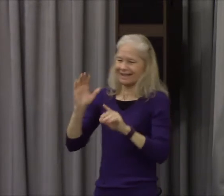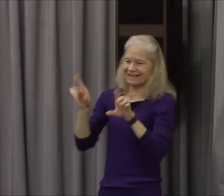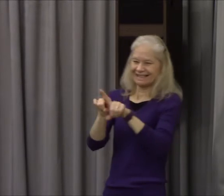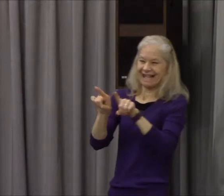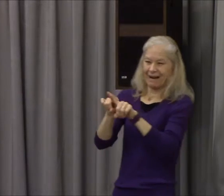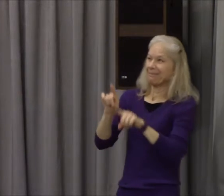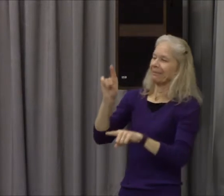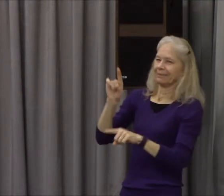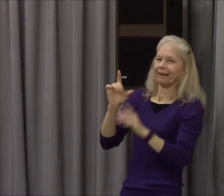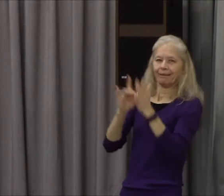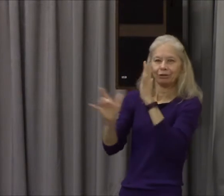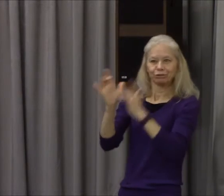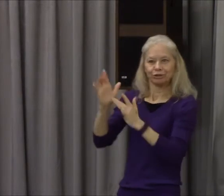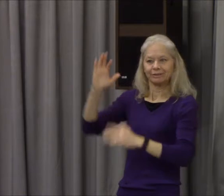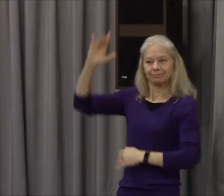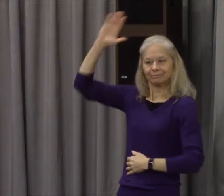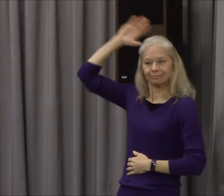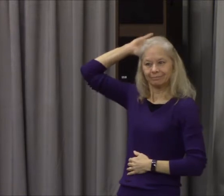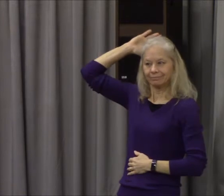Oh, he just slunged on the cross.